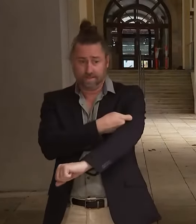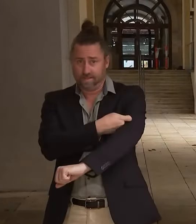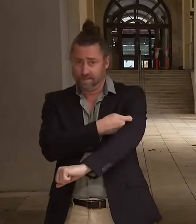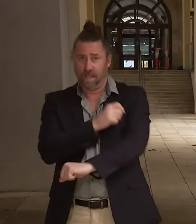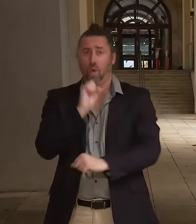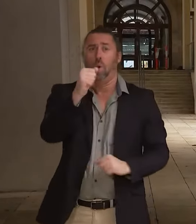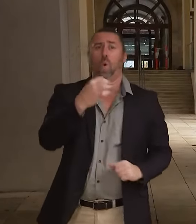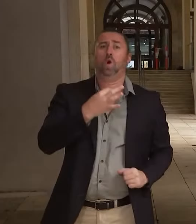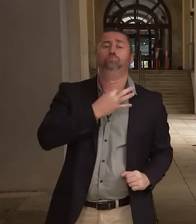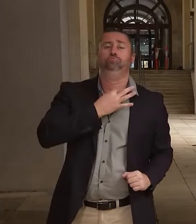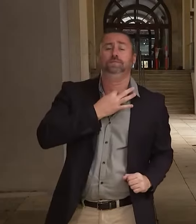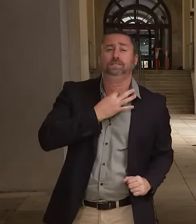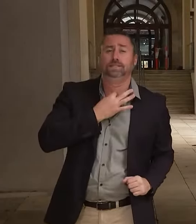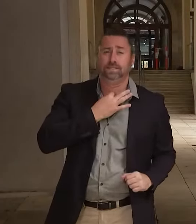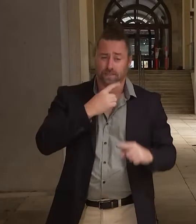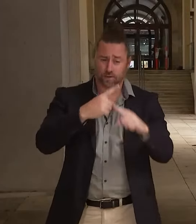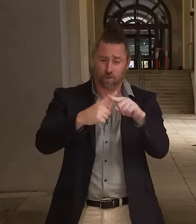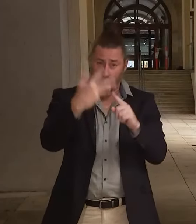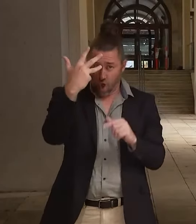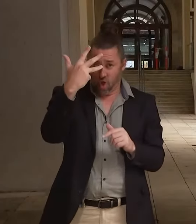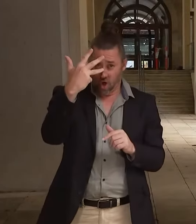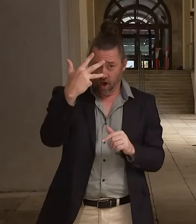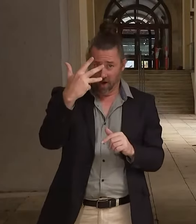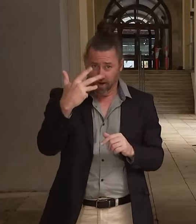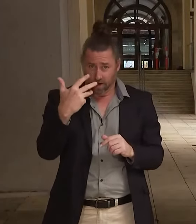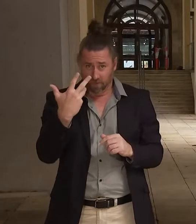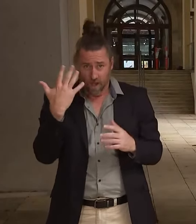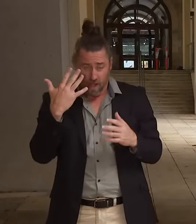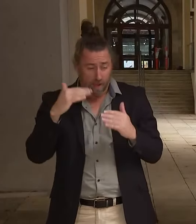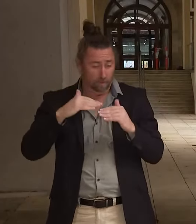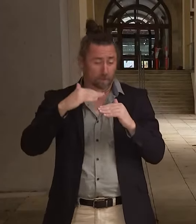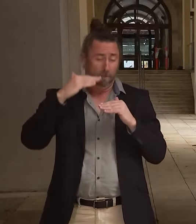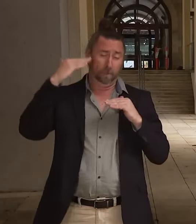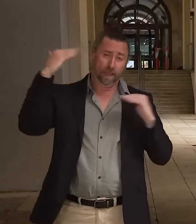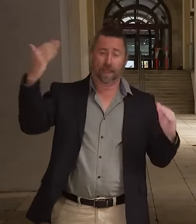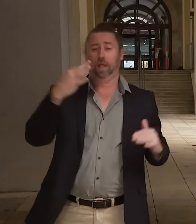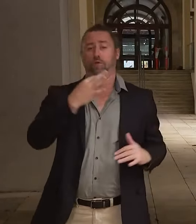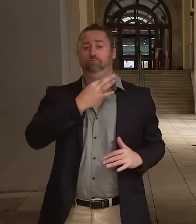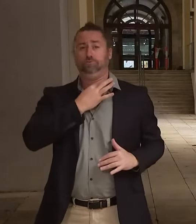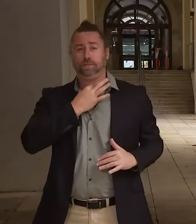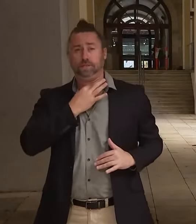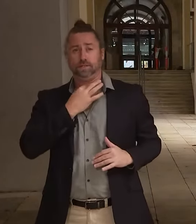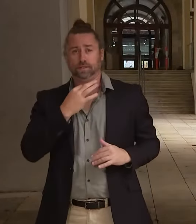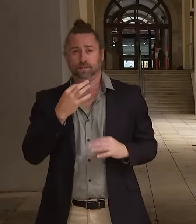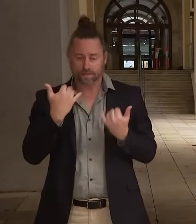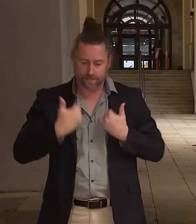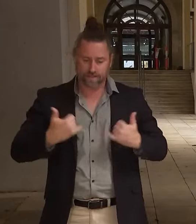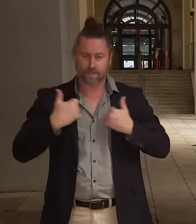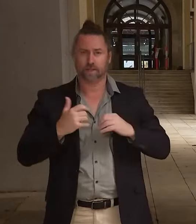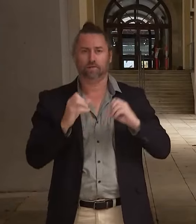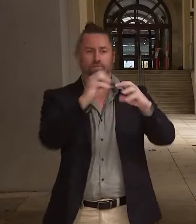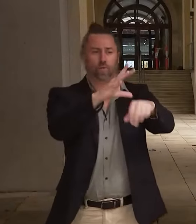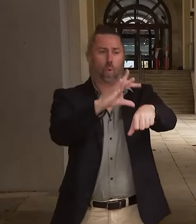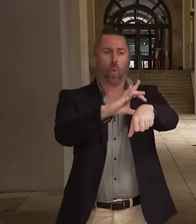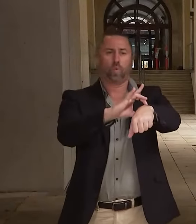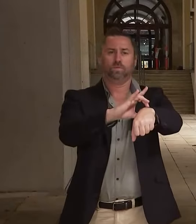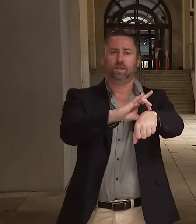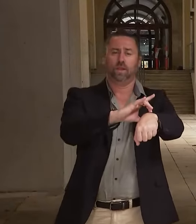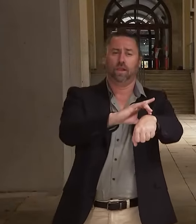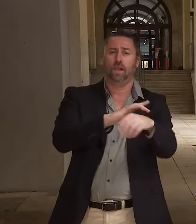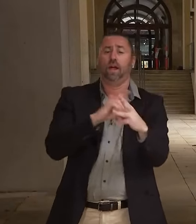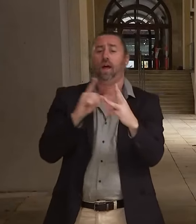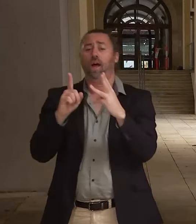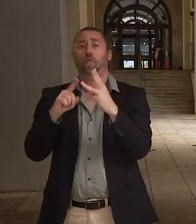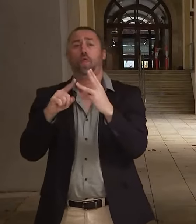you are nine times more likely to end up in a Queensland hospital than if you are triple vaxxed.